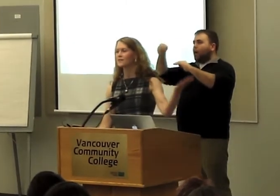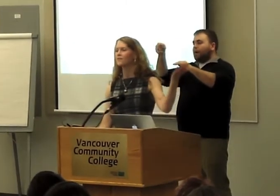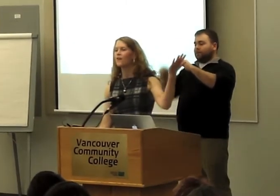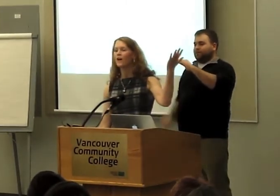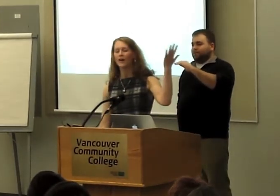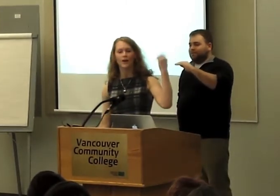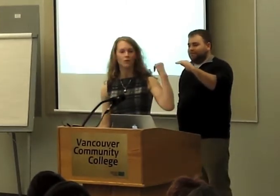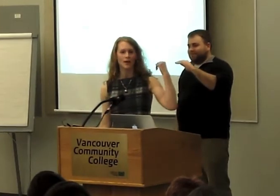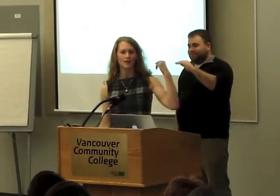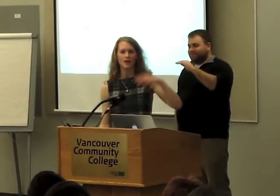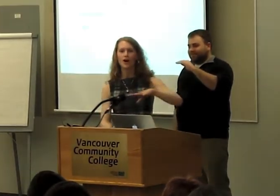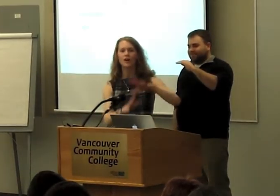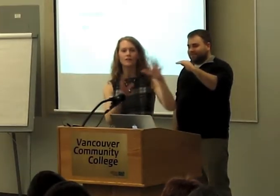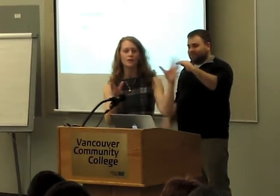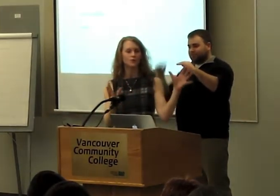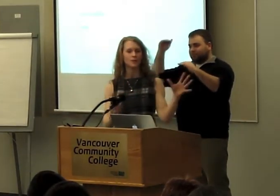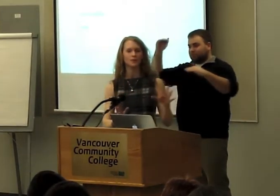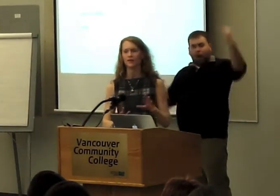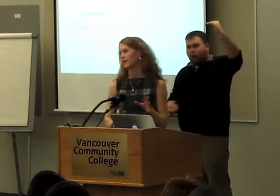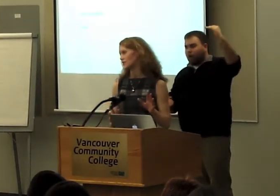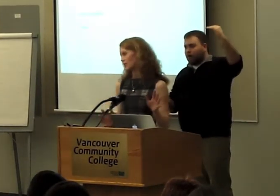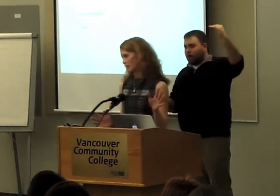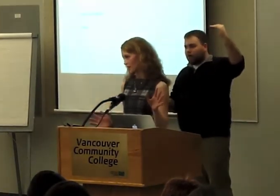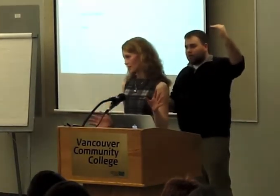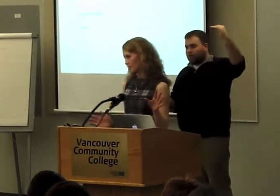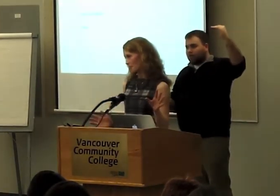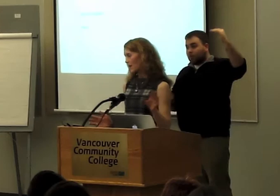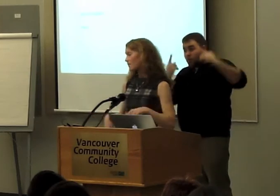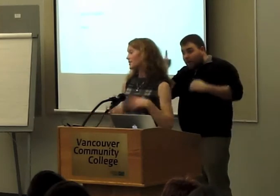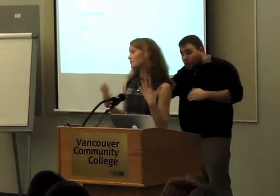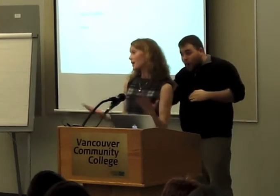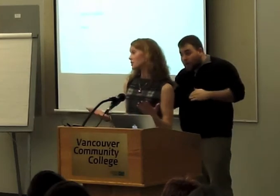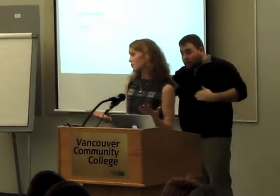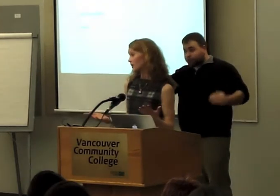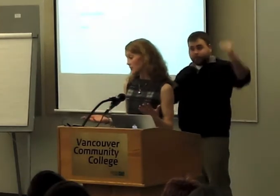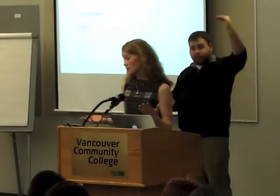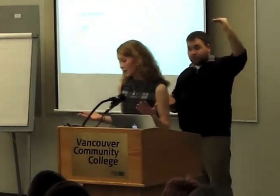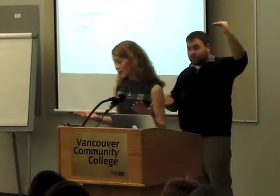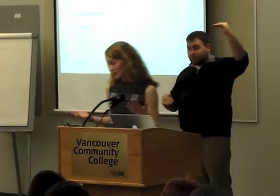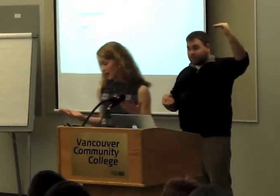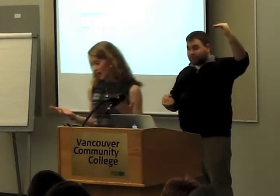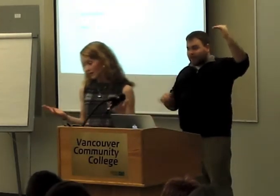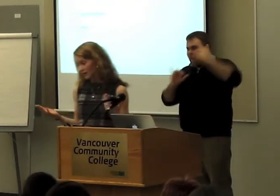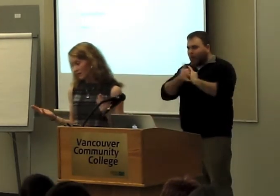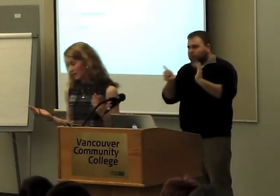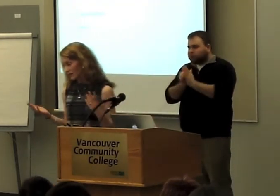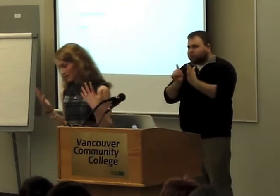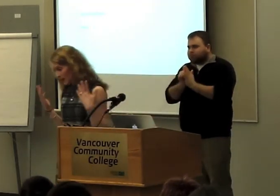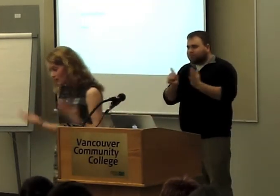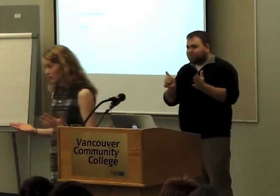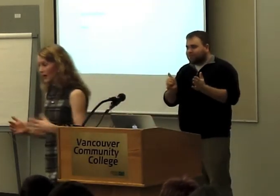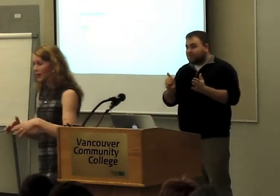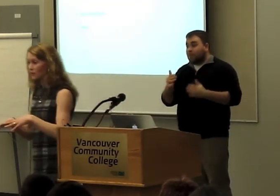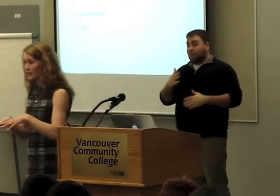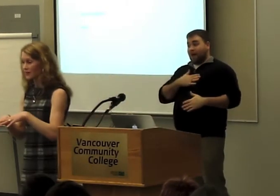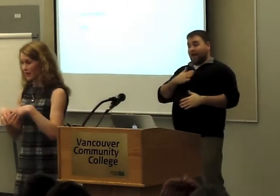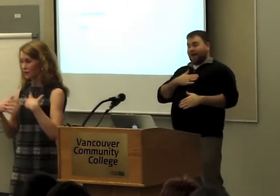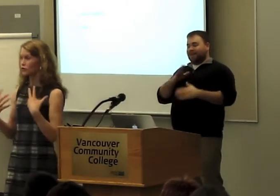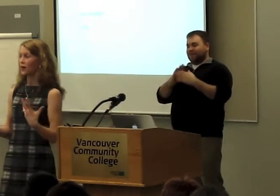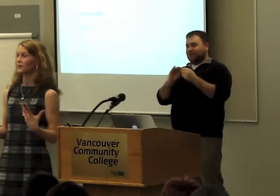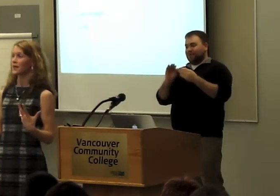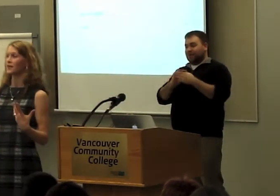And it far outweighs all of those people and events altogether. Because my story would be that we